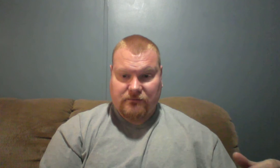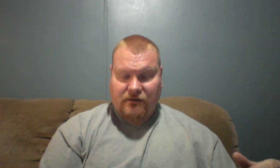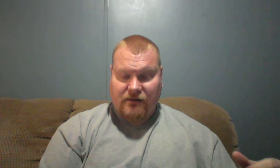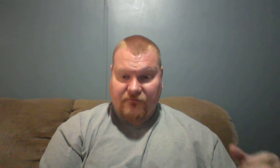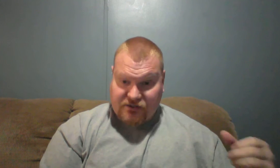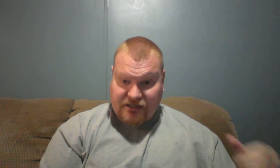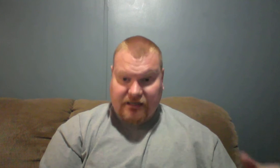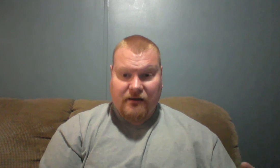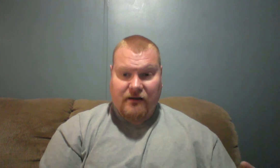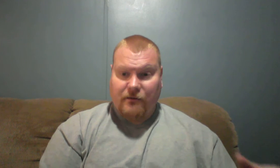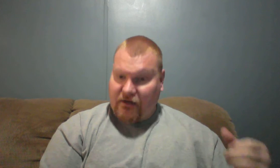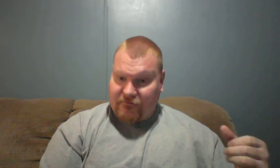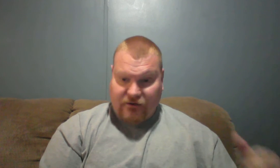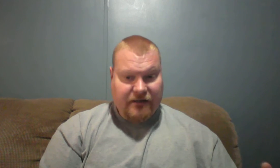if you're sick pray for healing